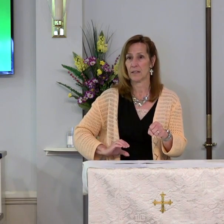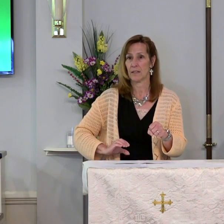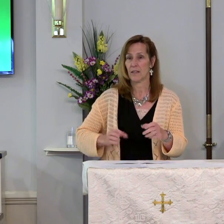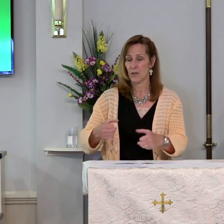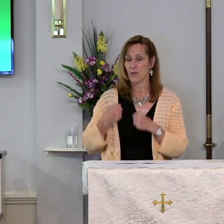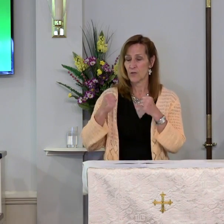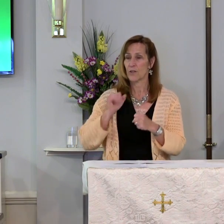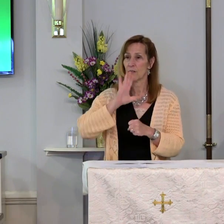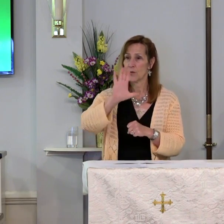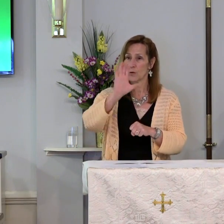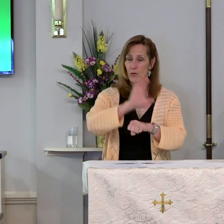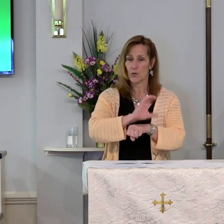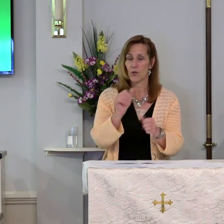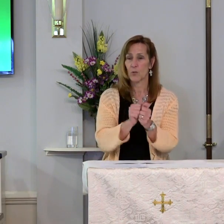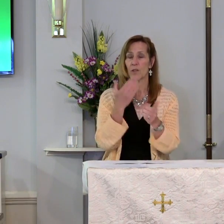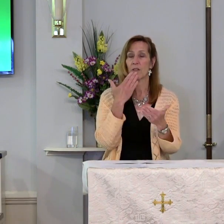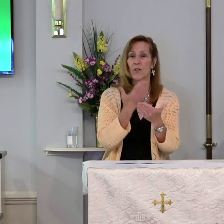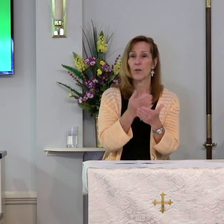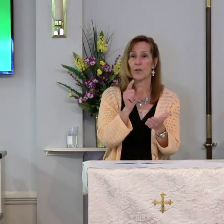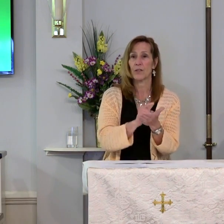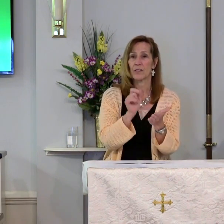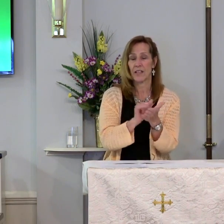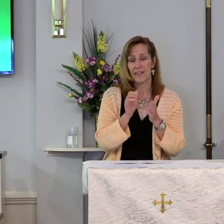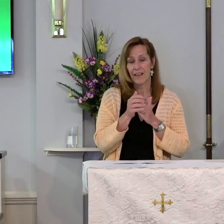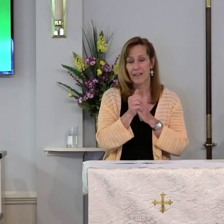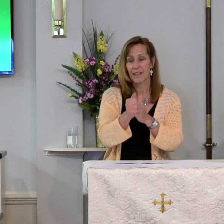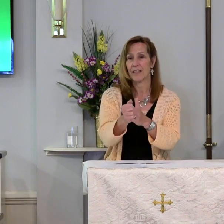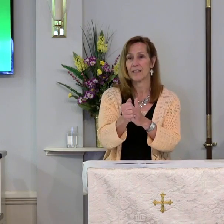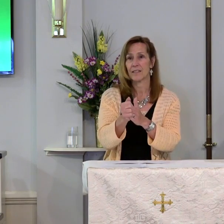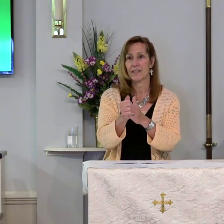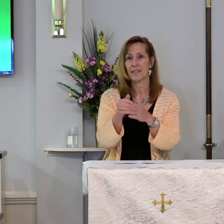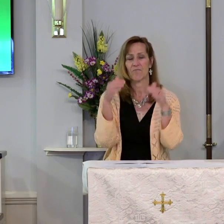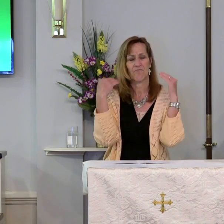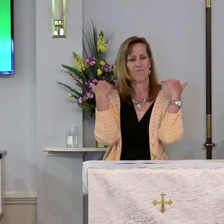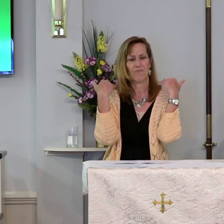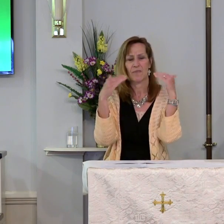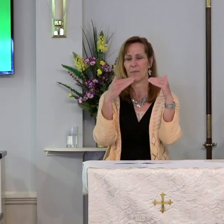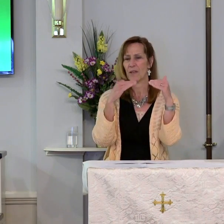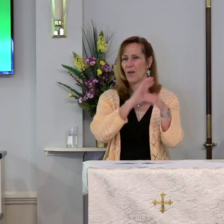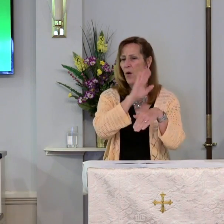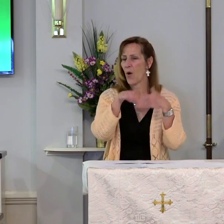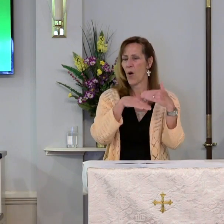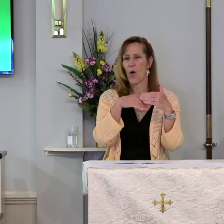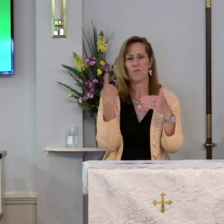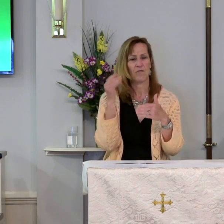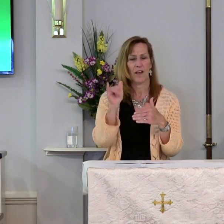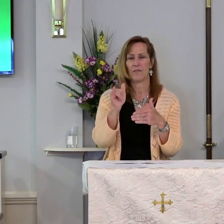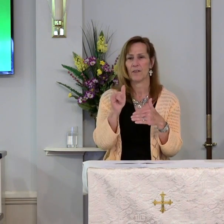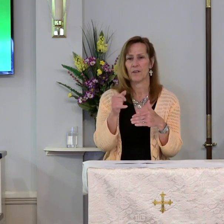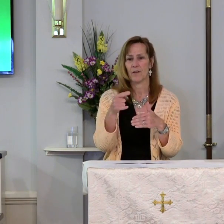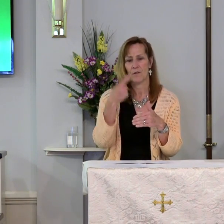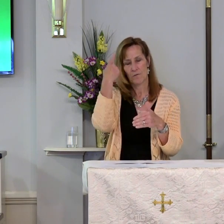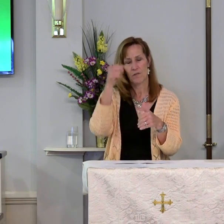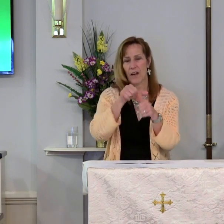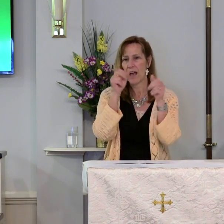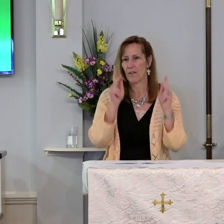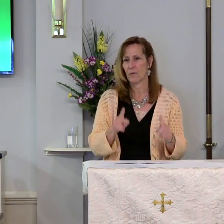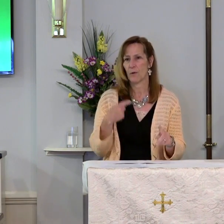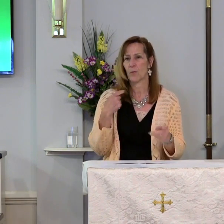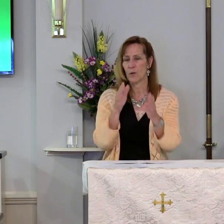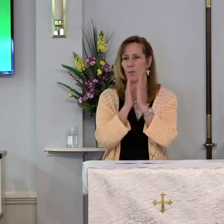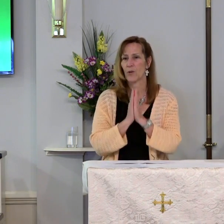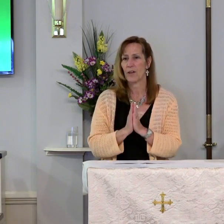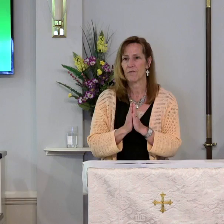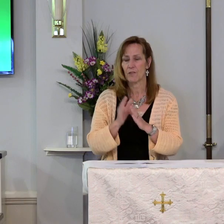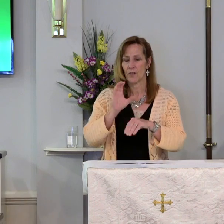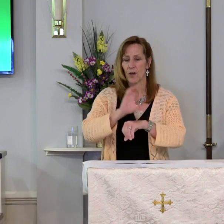Strengthen your church with the good news that leads to limitless life for all. We pray for our covenant